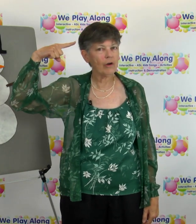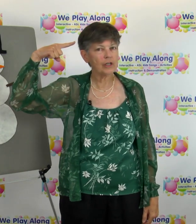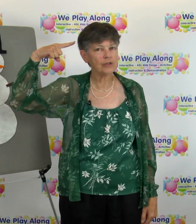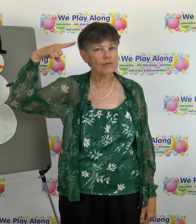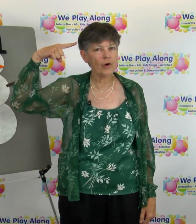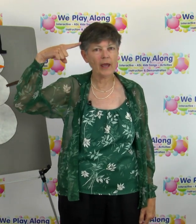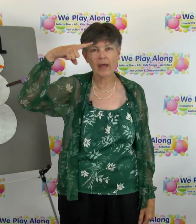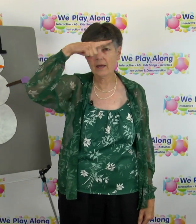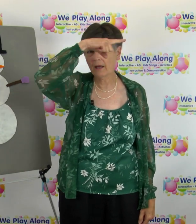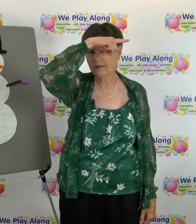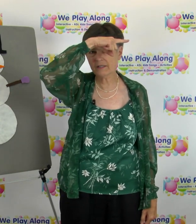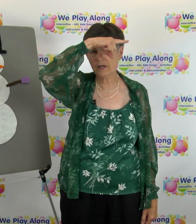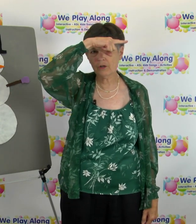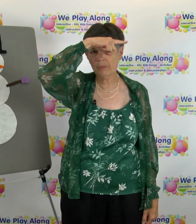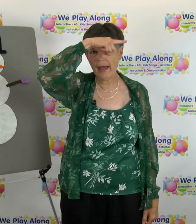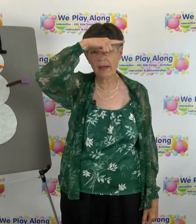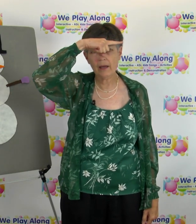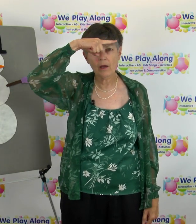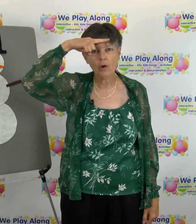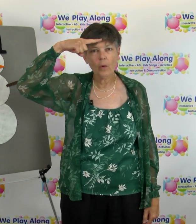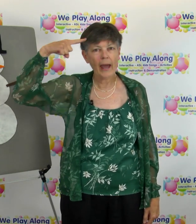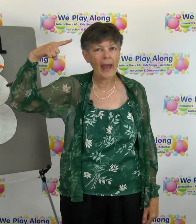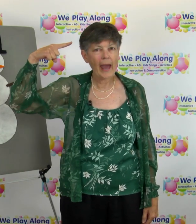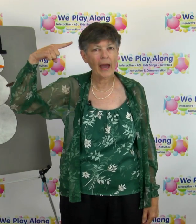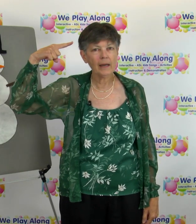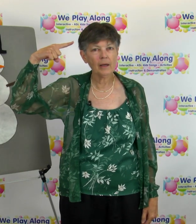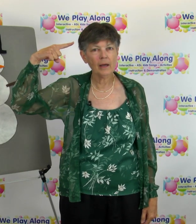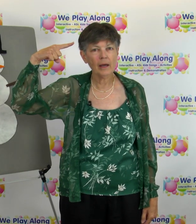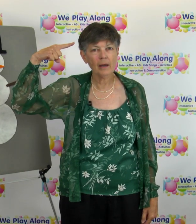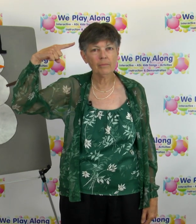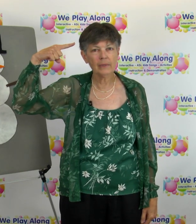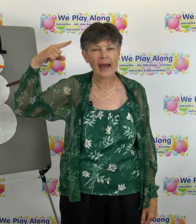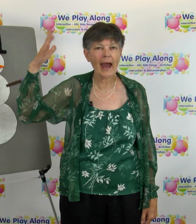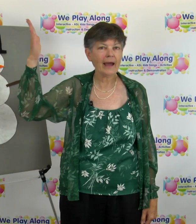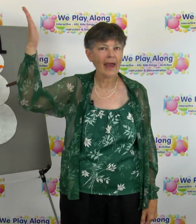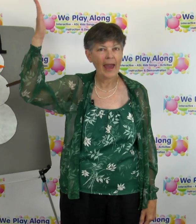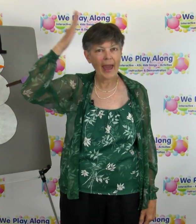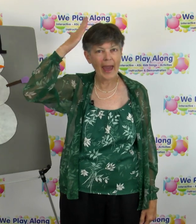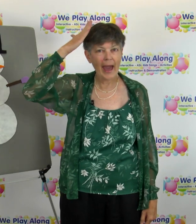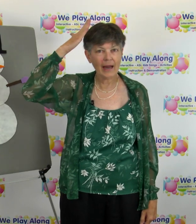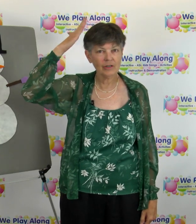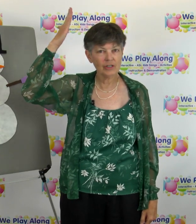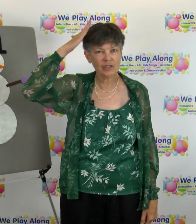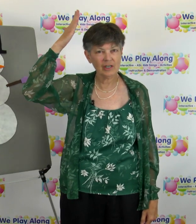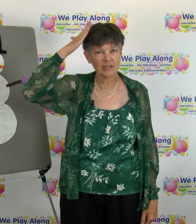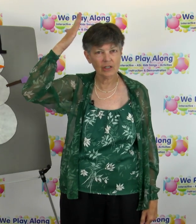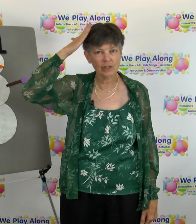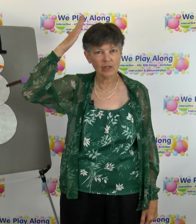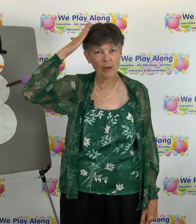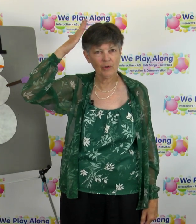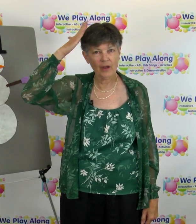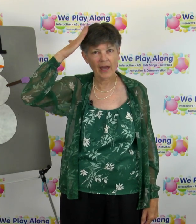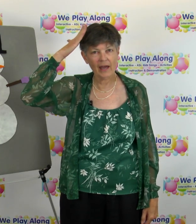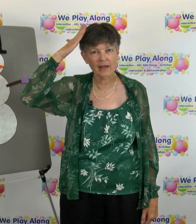across your forehead this color black what add a black hat you're just gonna touch the top of your head